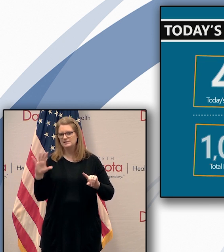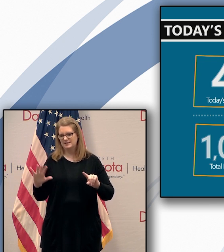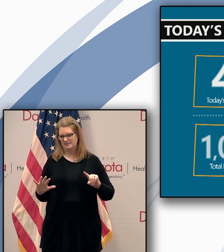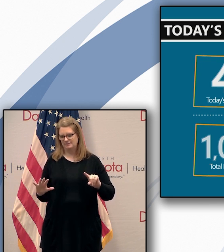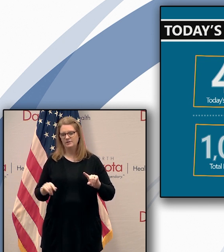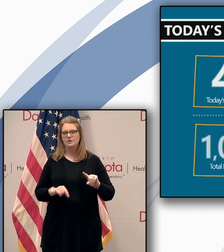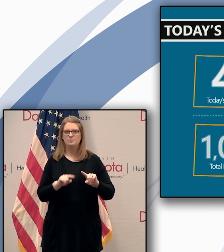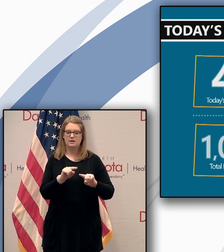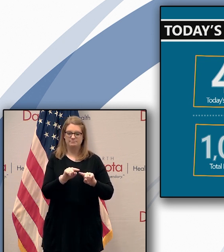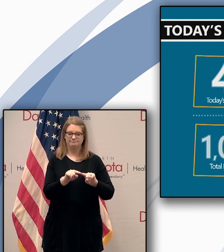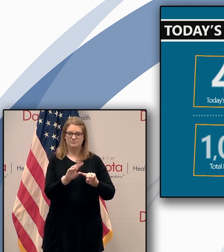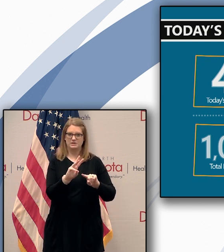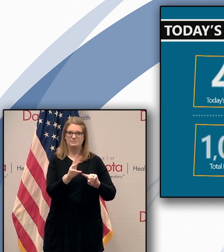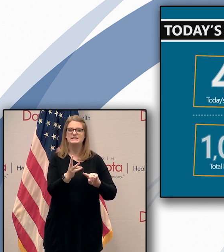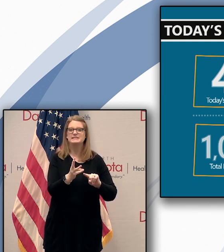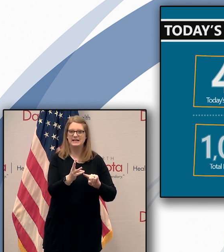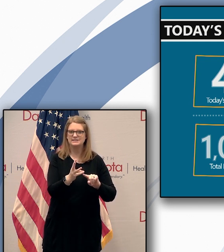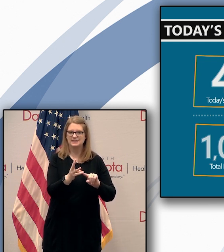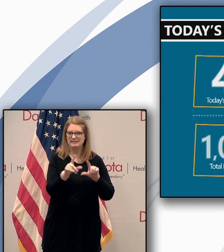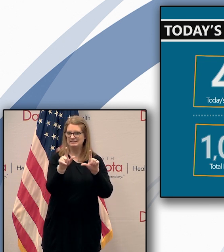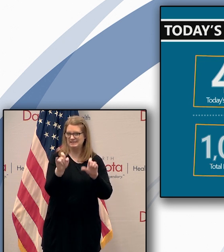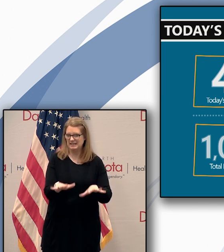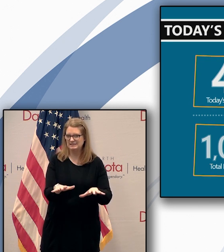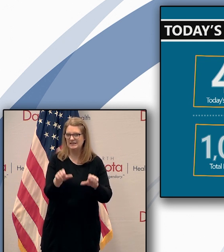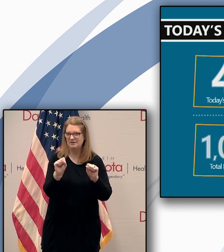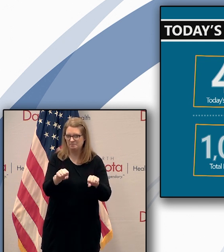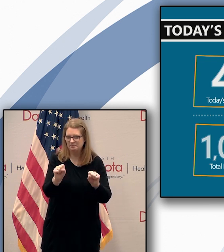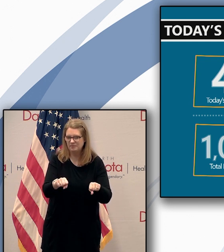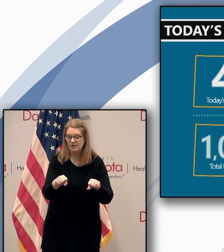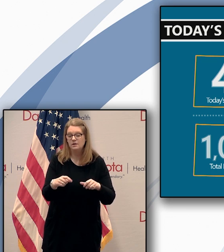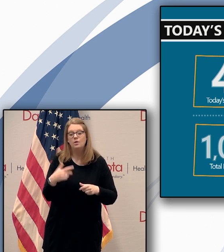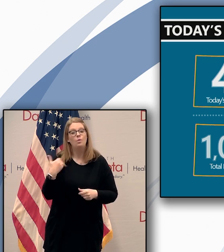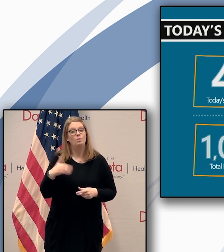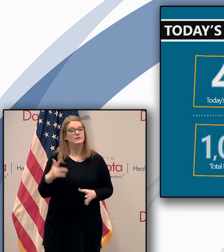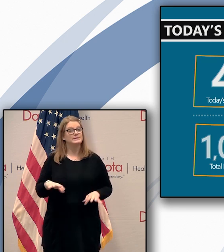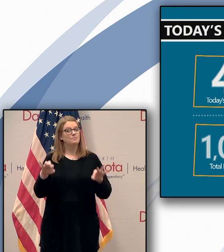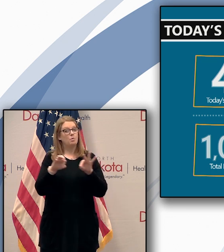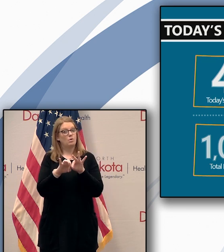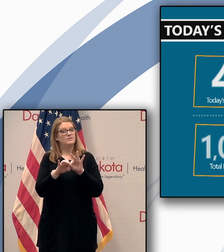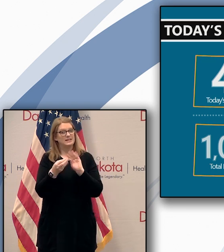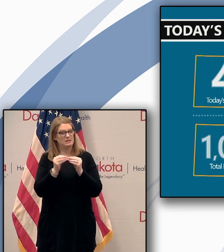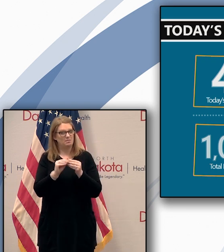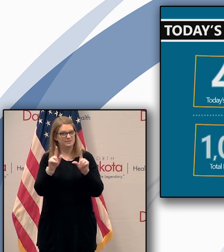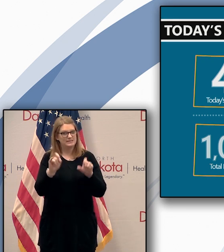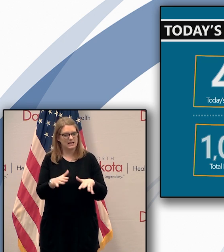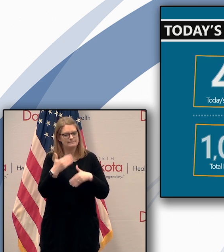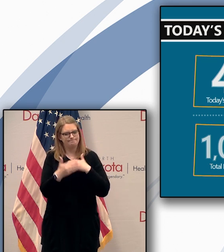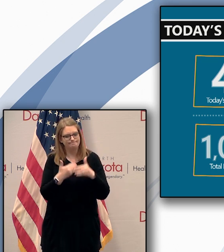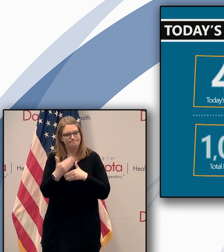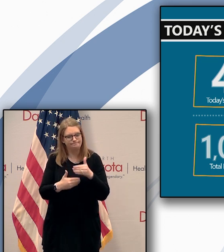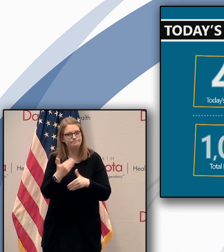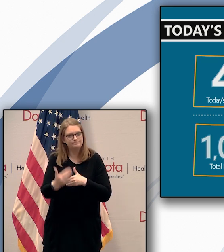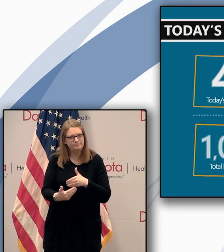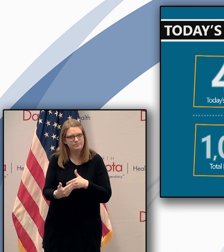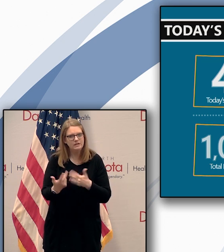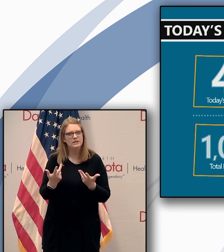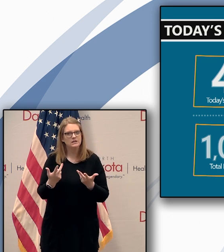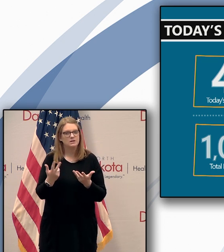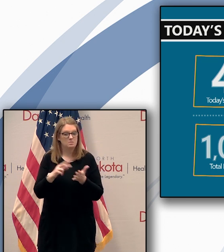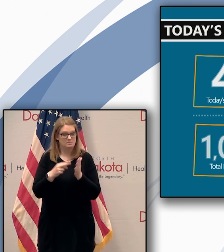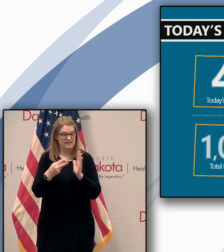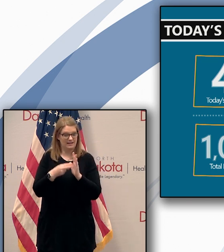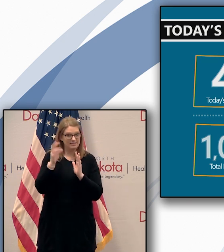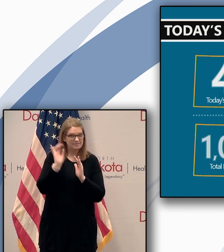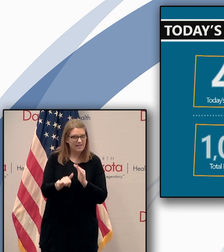our testing capability but this is important the amount of testing we're doing because as I've said before it's our gas pedal and our steering wheel